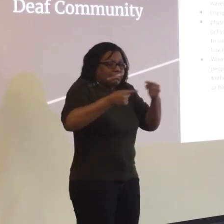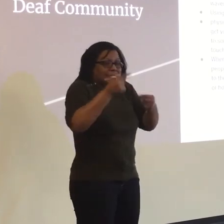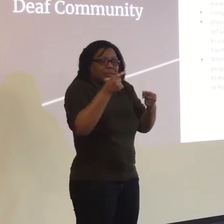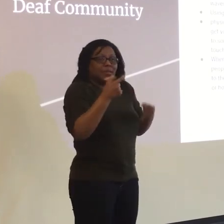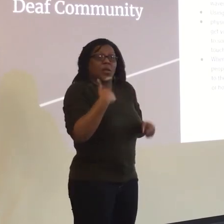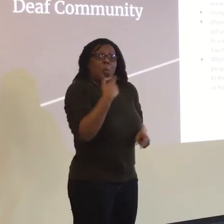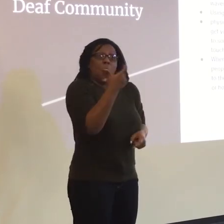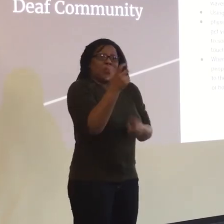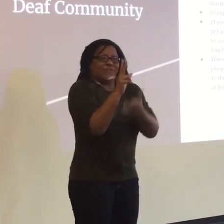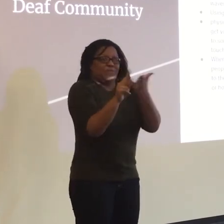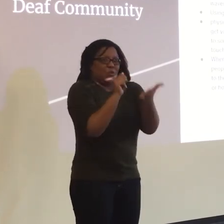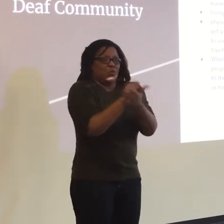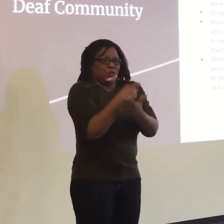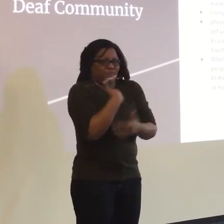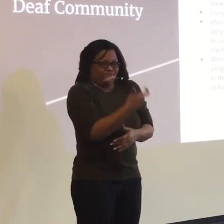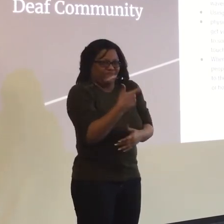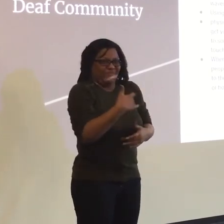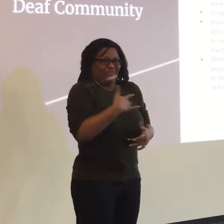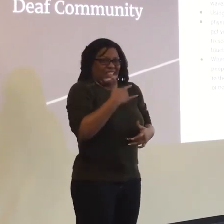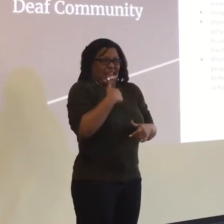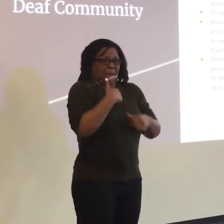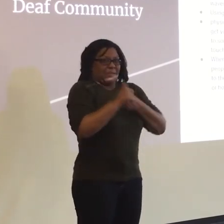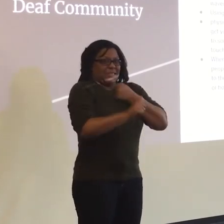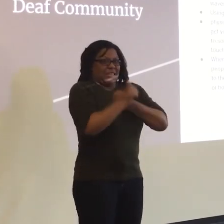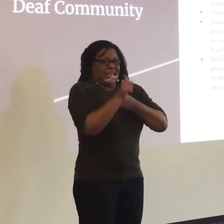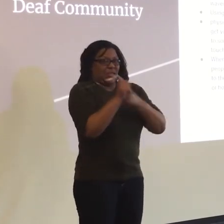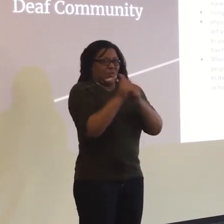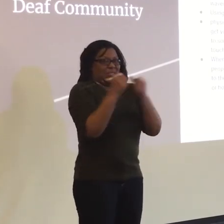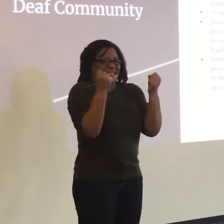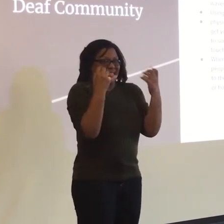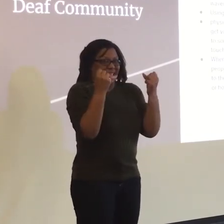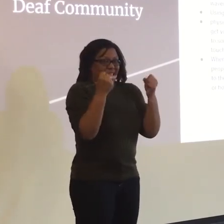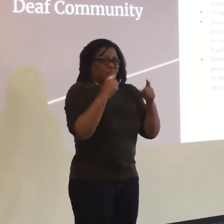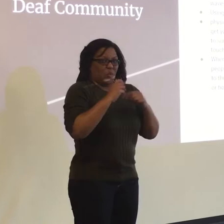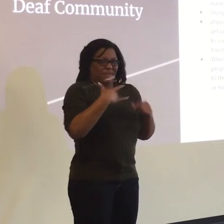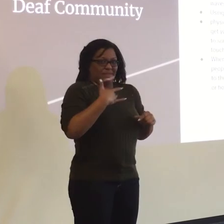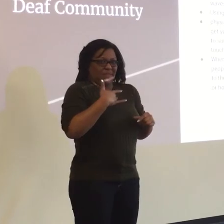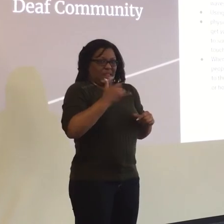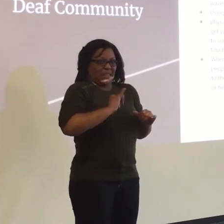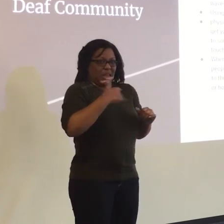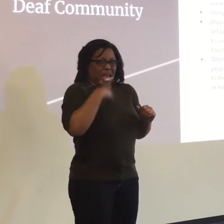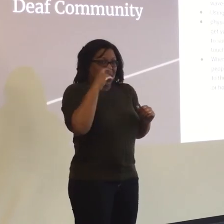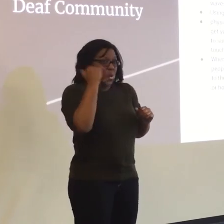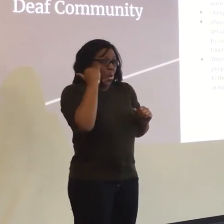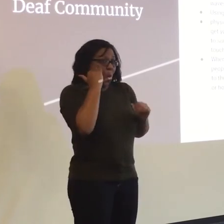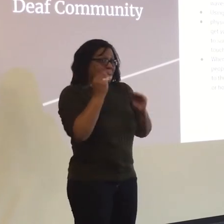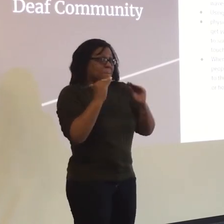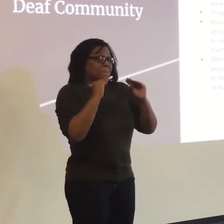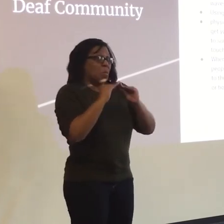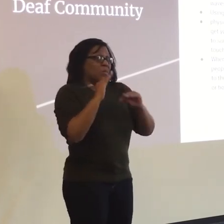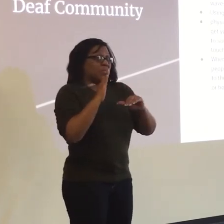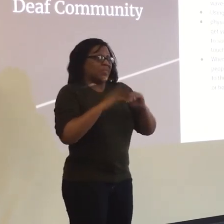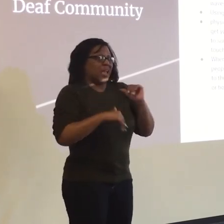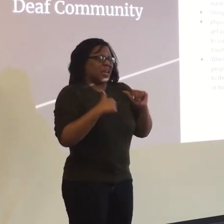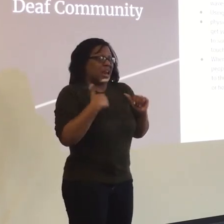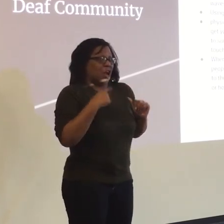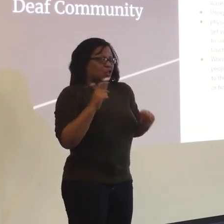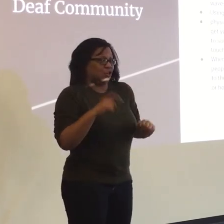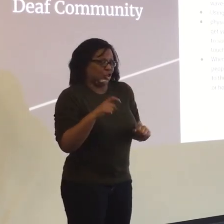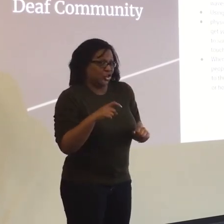I think, so I feel like I should know more than I do. And what ends up happening is, I use up all my ASL,